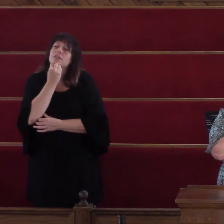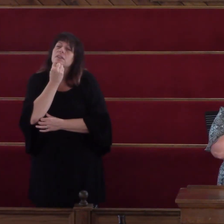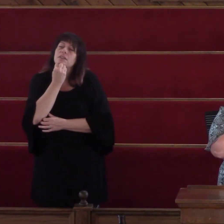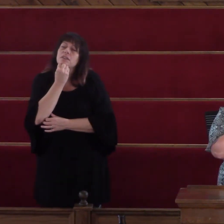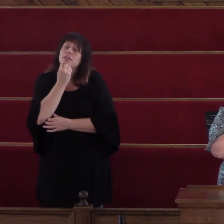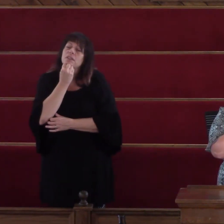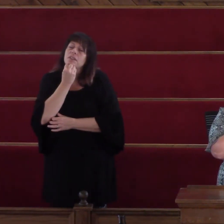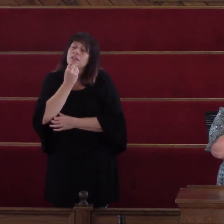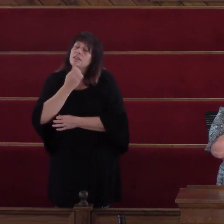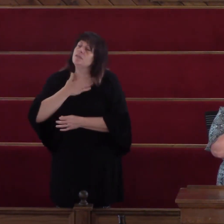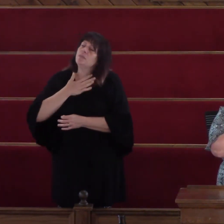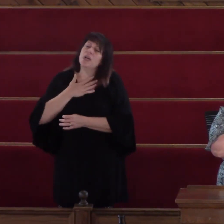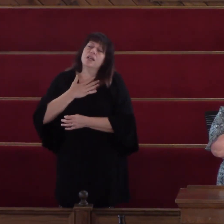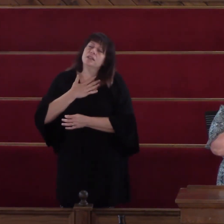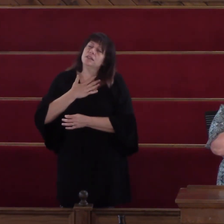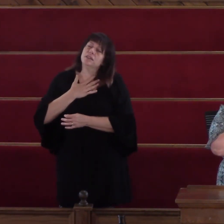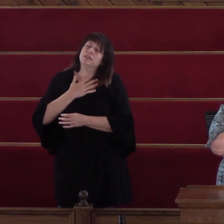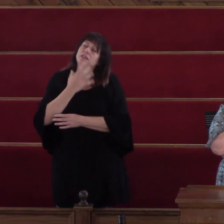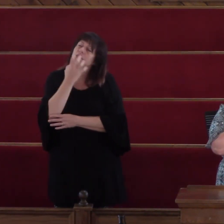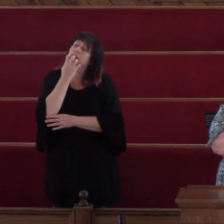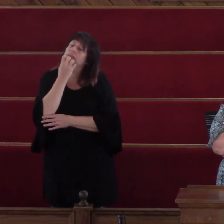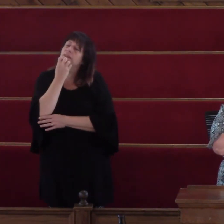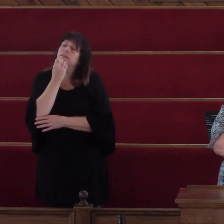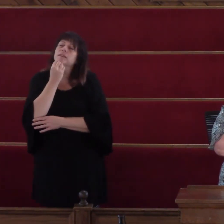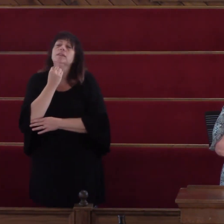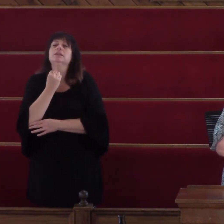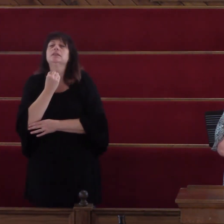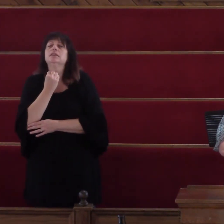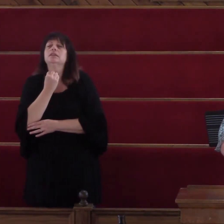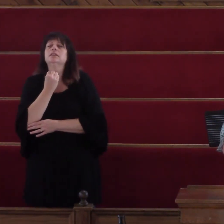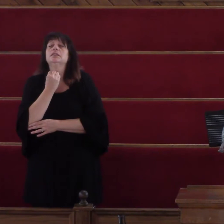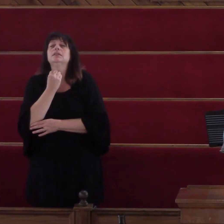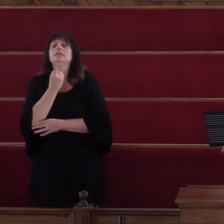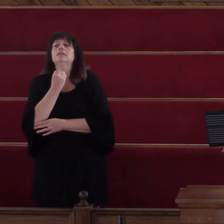It's my desire